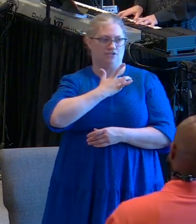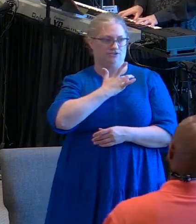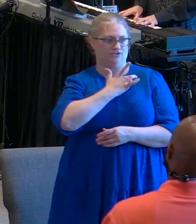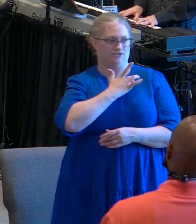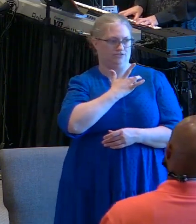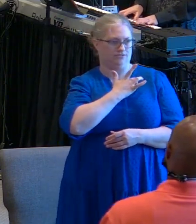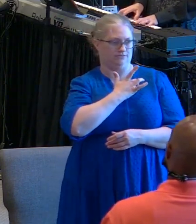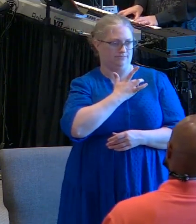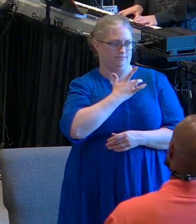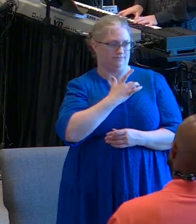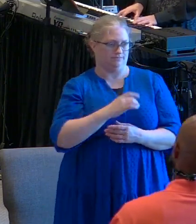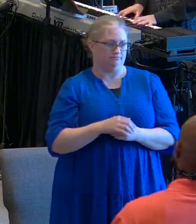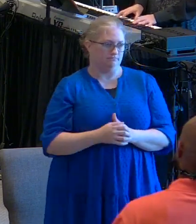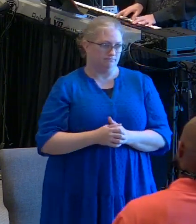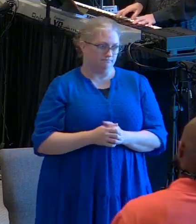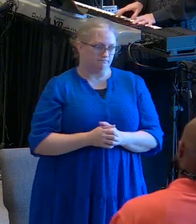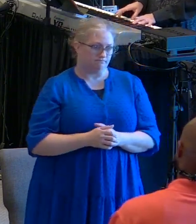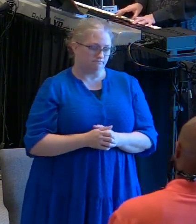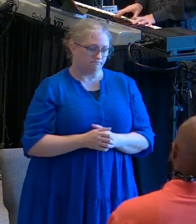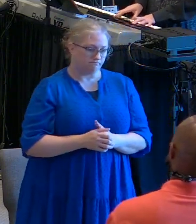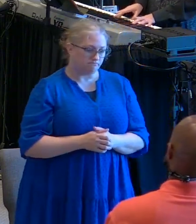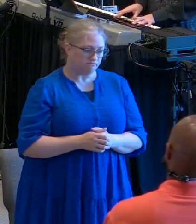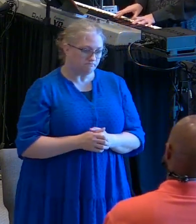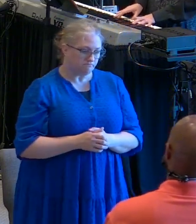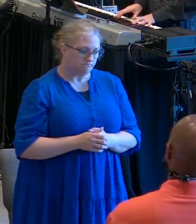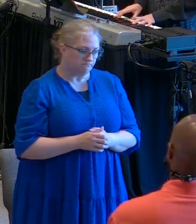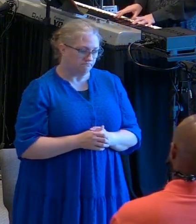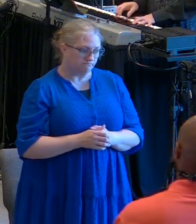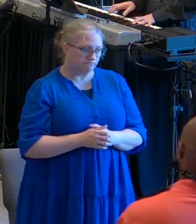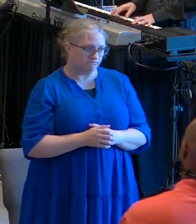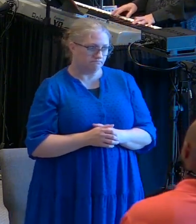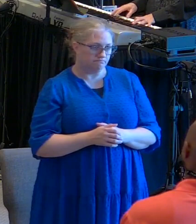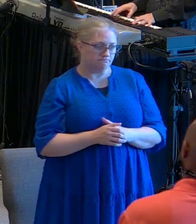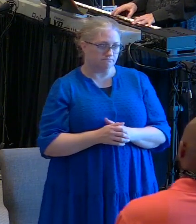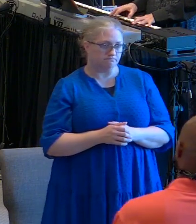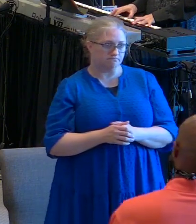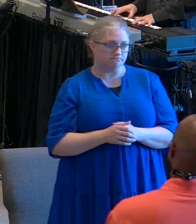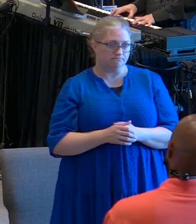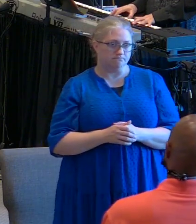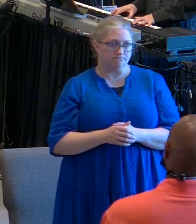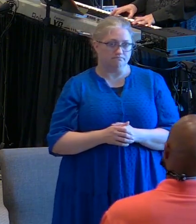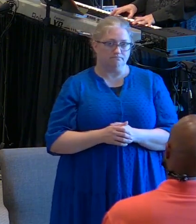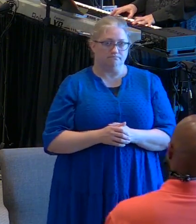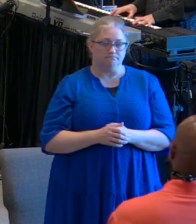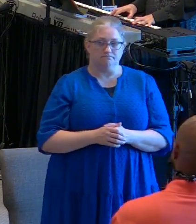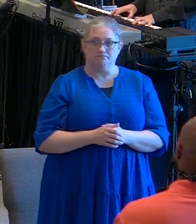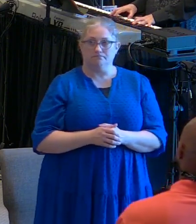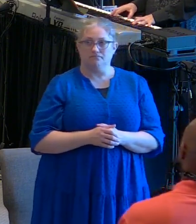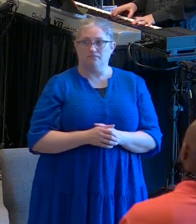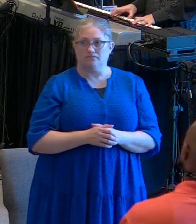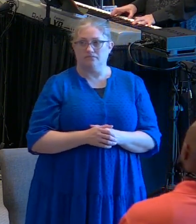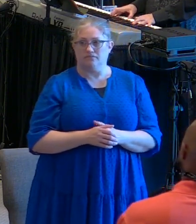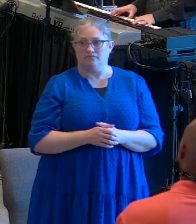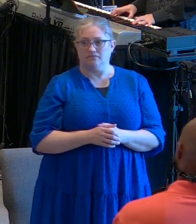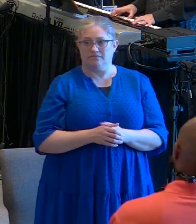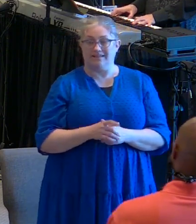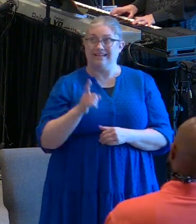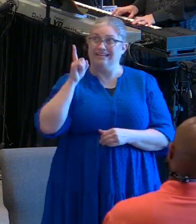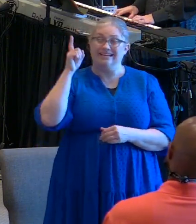es cuando usted sintió el toque de la mano del maestro